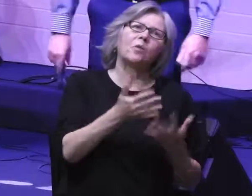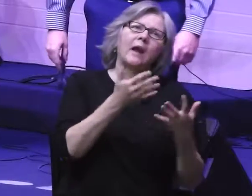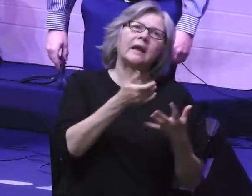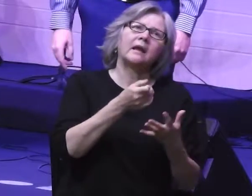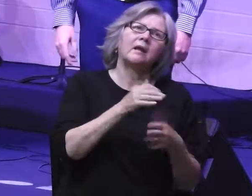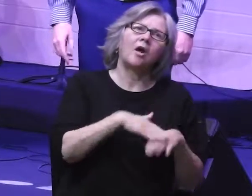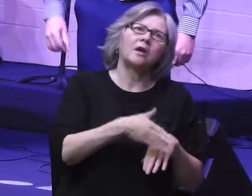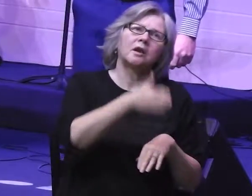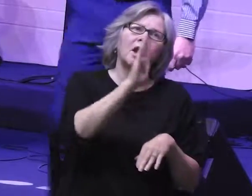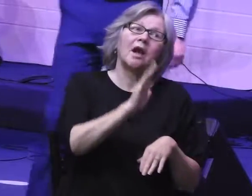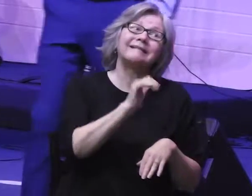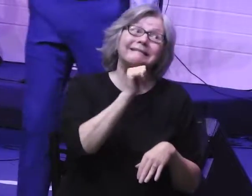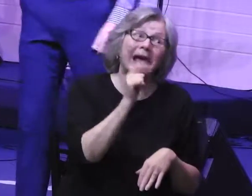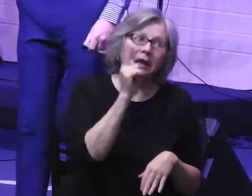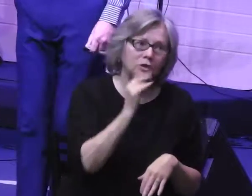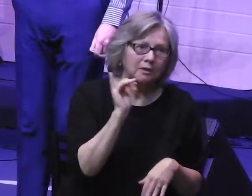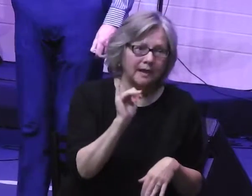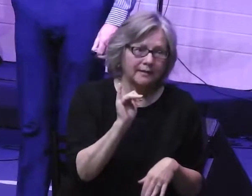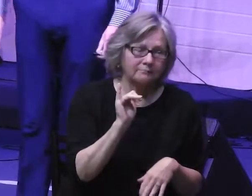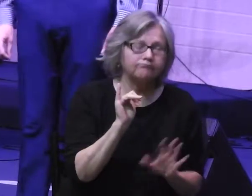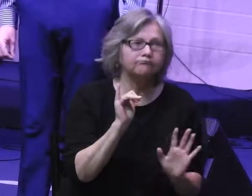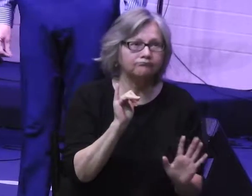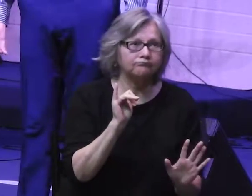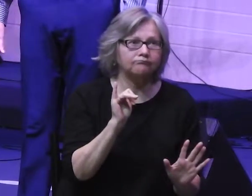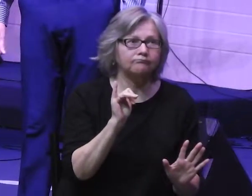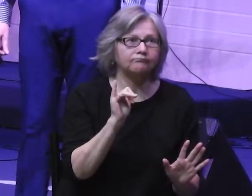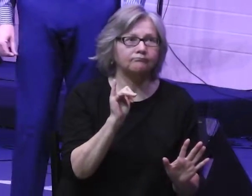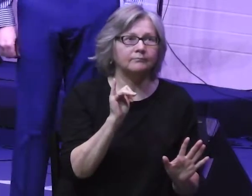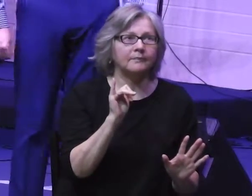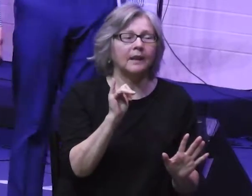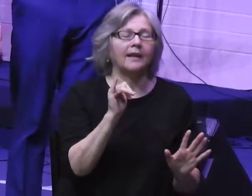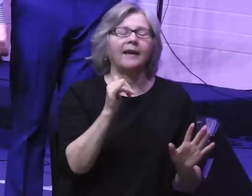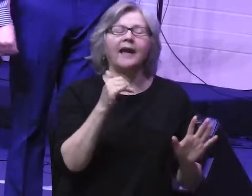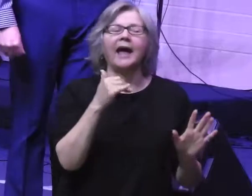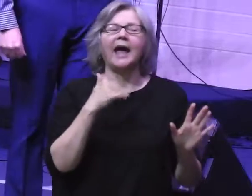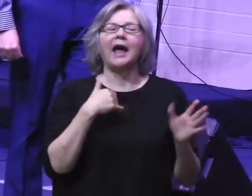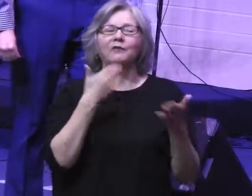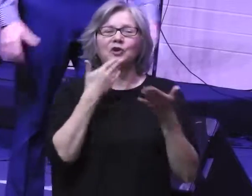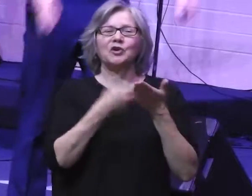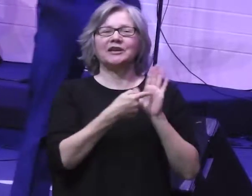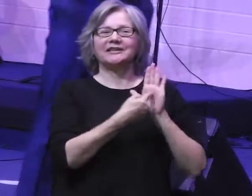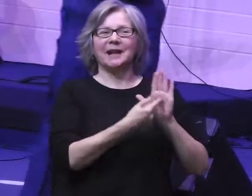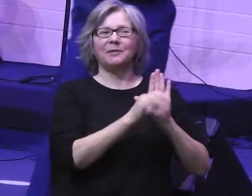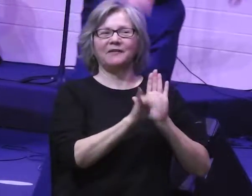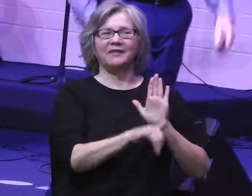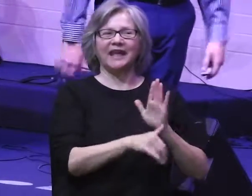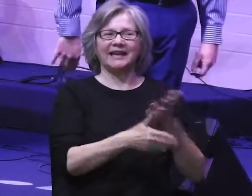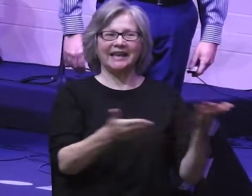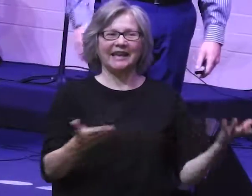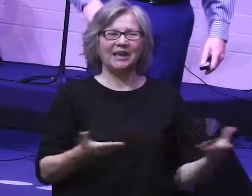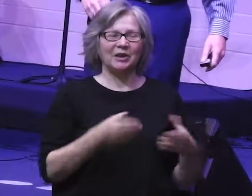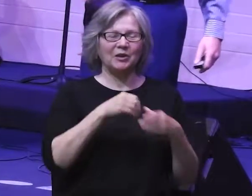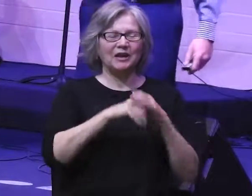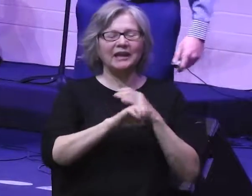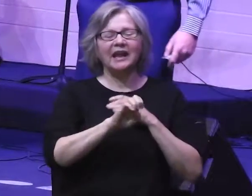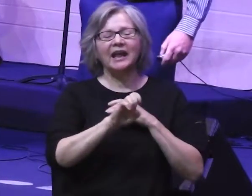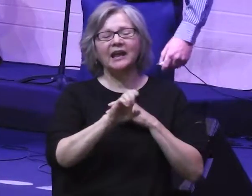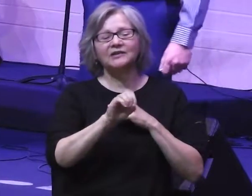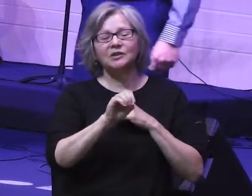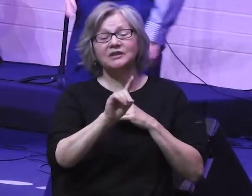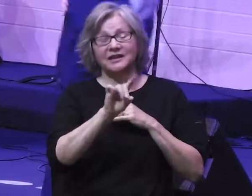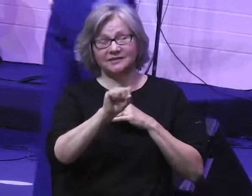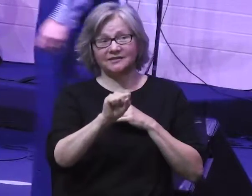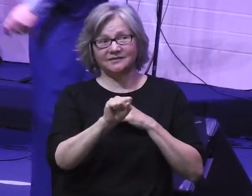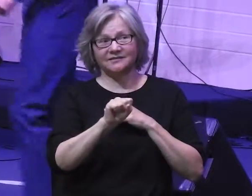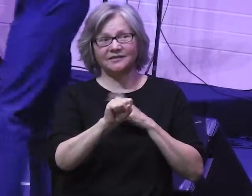not look like? And if you're asking that question, you're in luck because we've got a really good example of that right here in Exodus